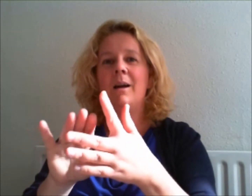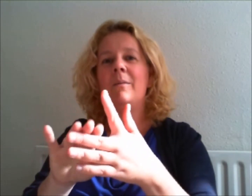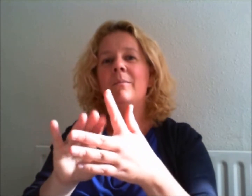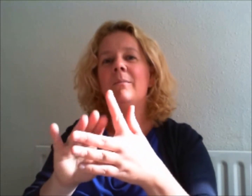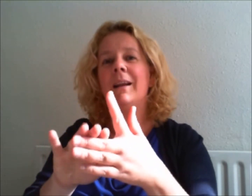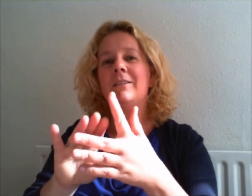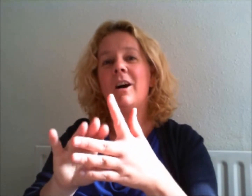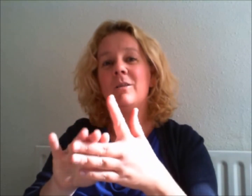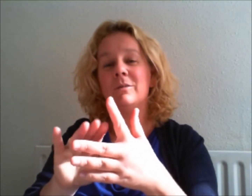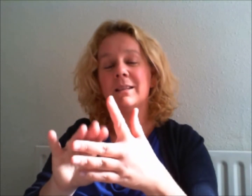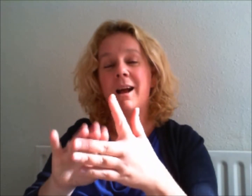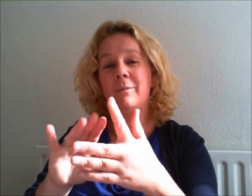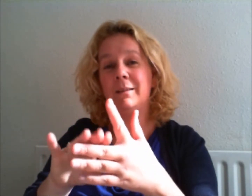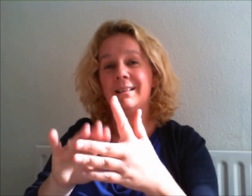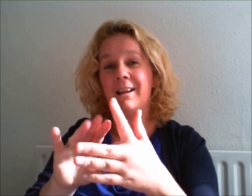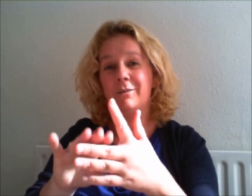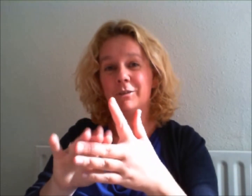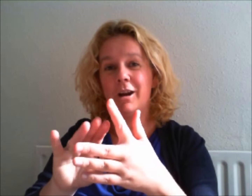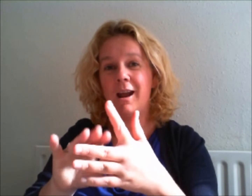My goals help me stay on track.